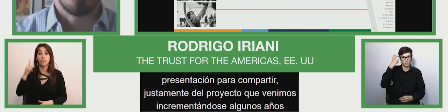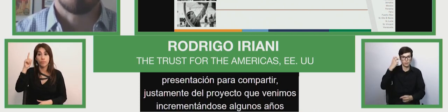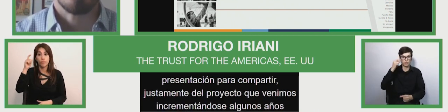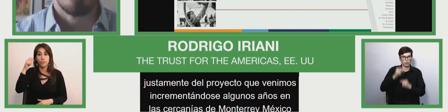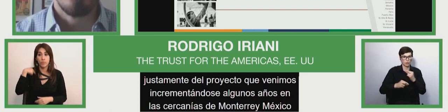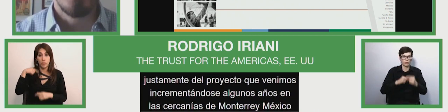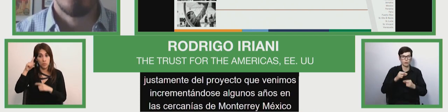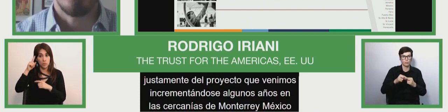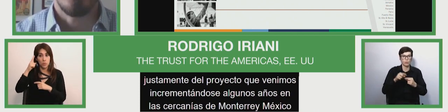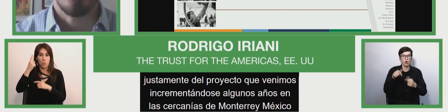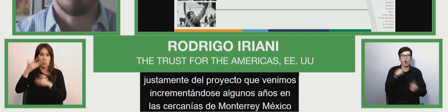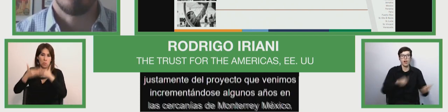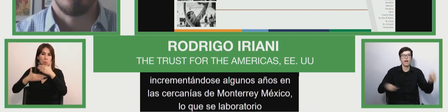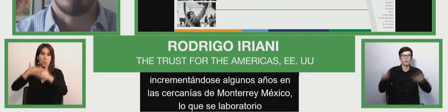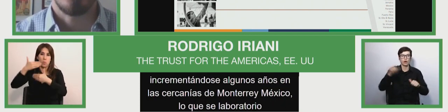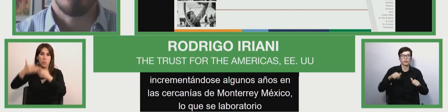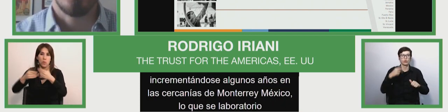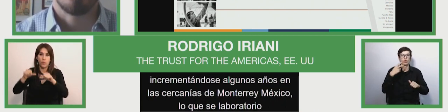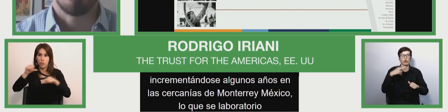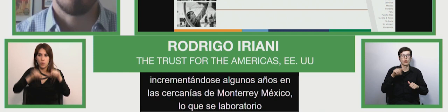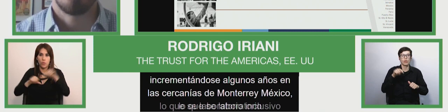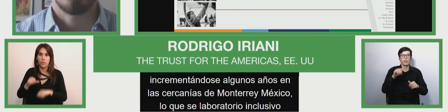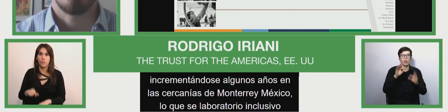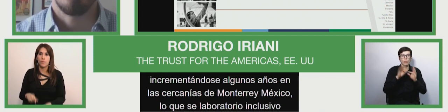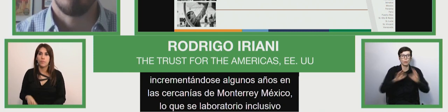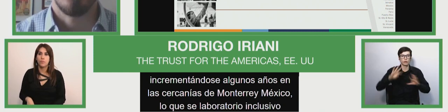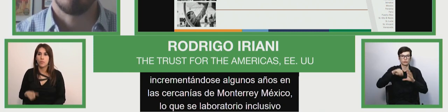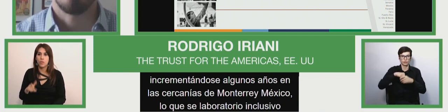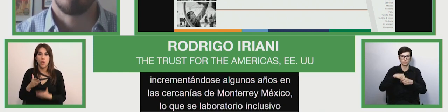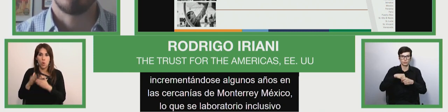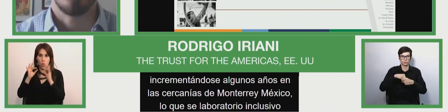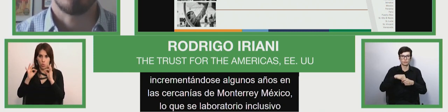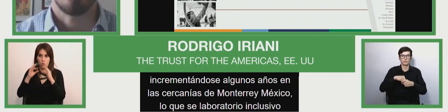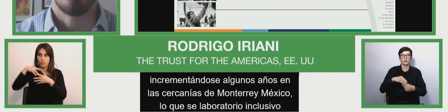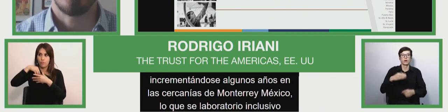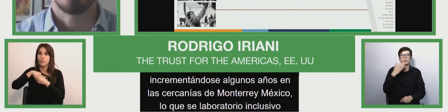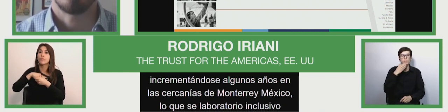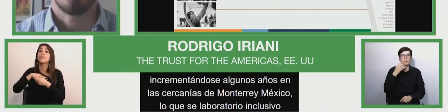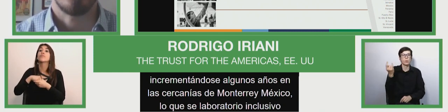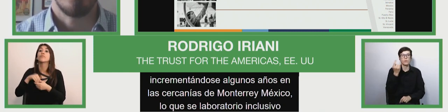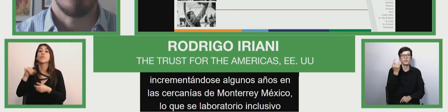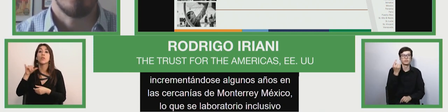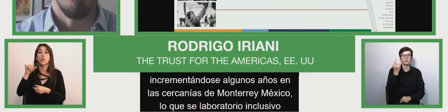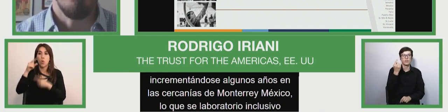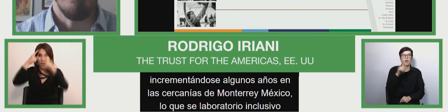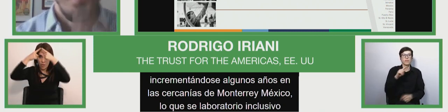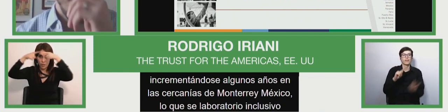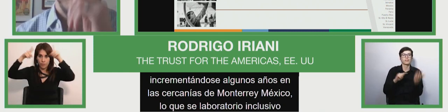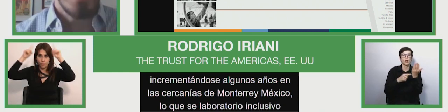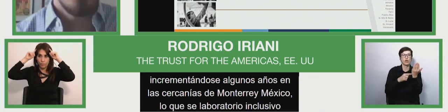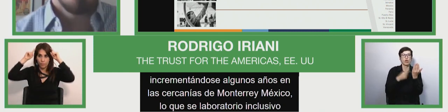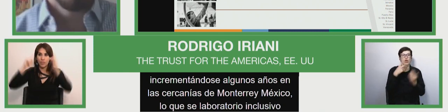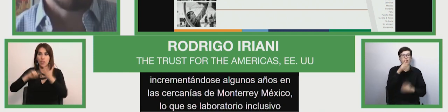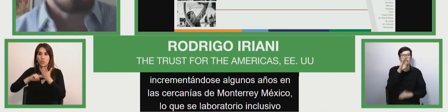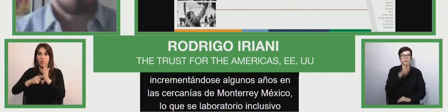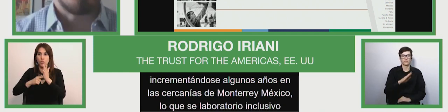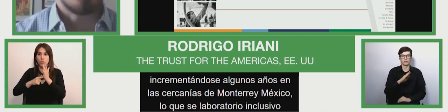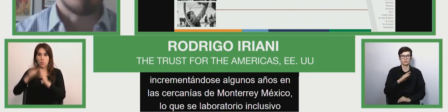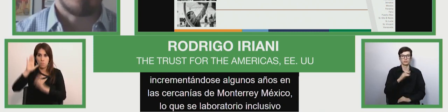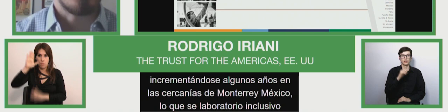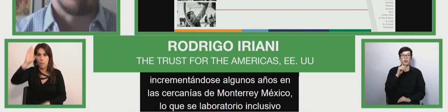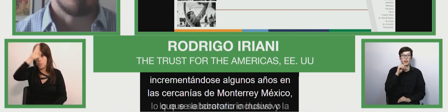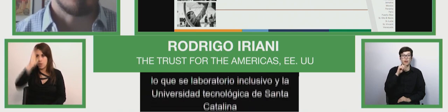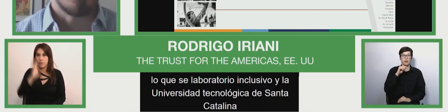for the project that we have been implemented some year for some years around monterrey mexico in